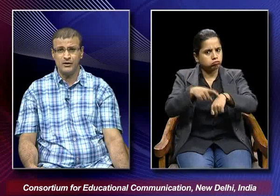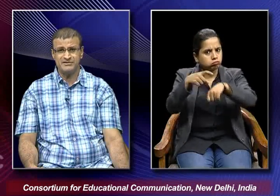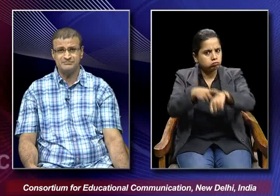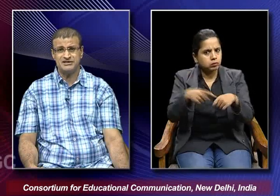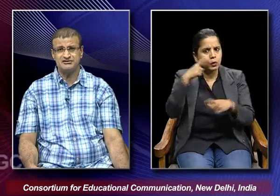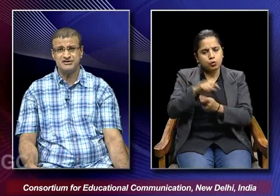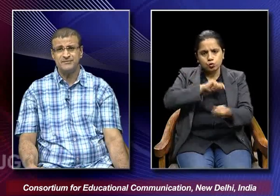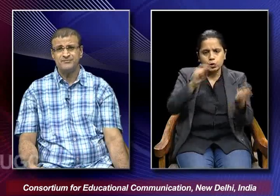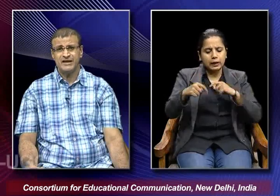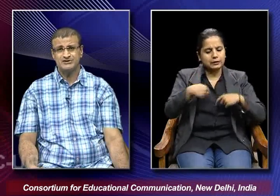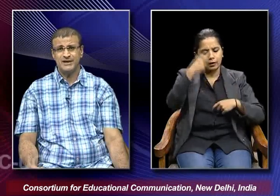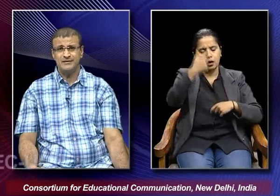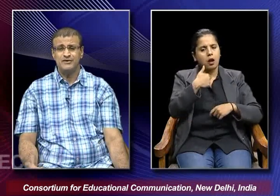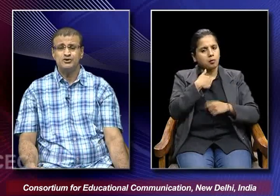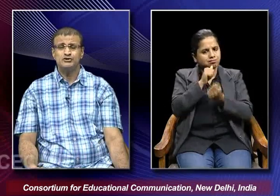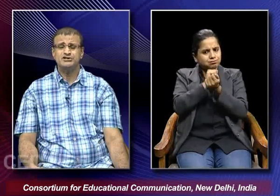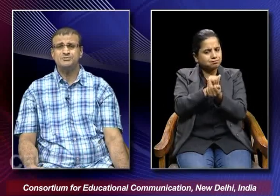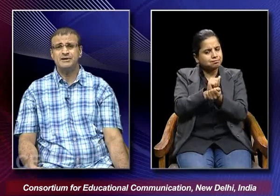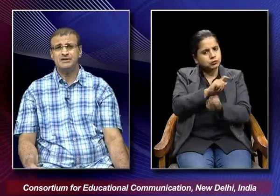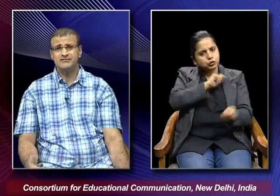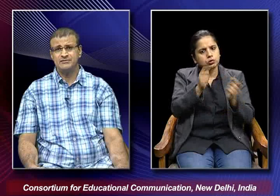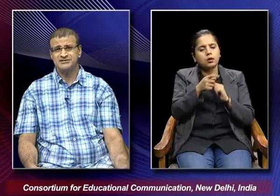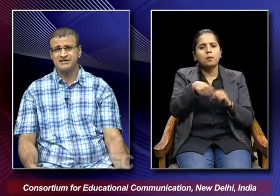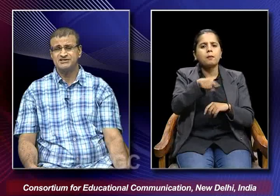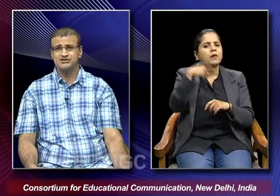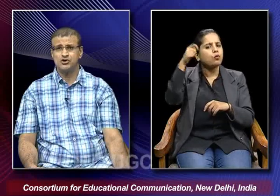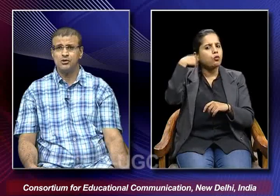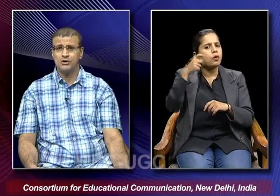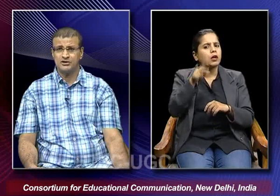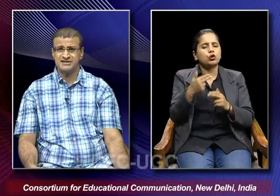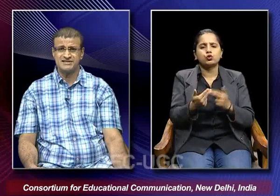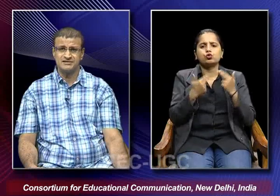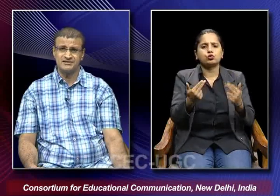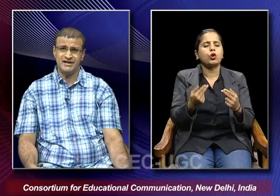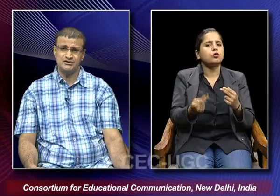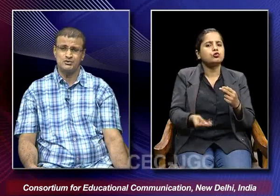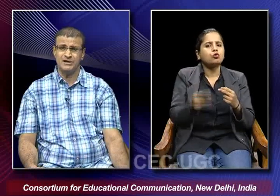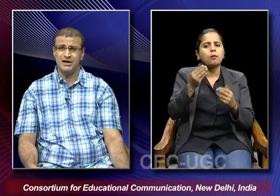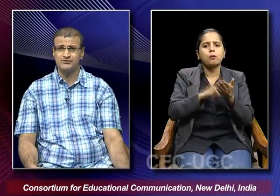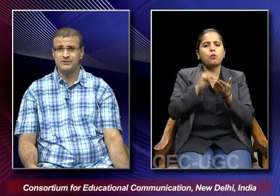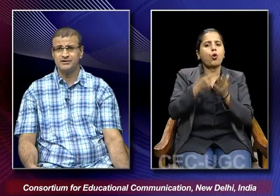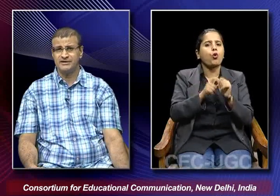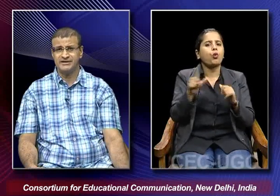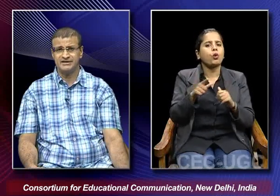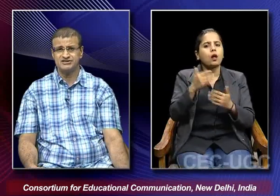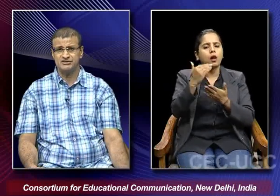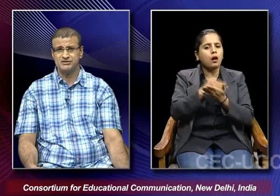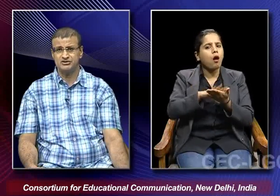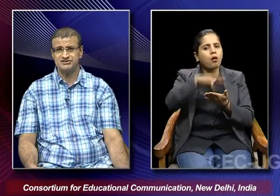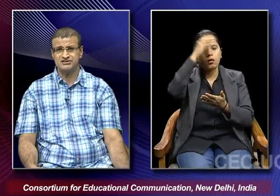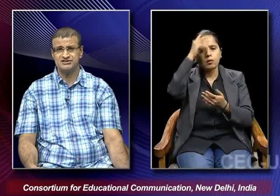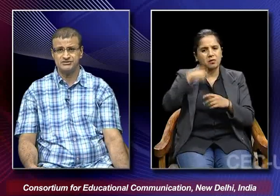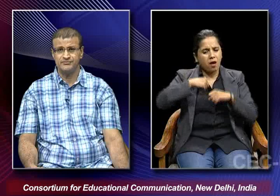reform themselves as well so this particular film sets a strong moral lesson that through the hard work dedication